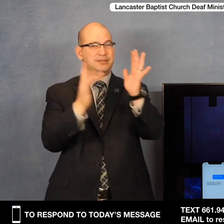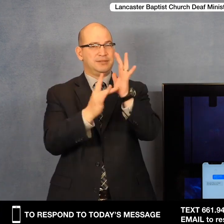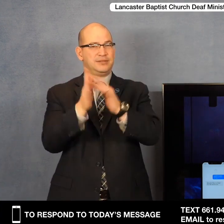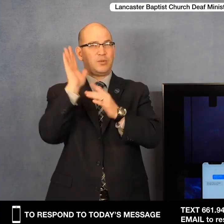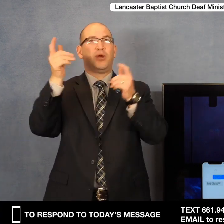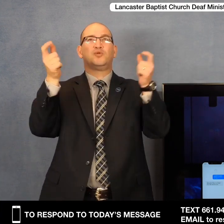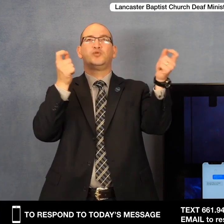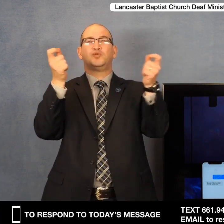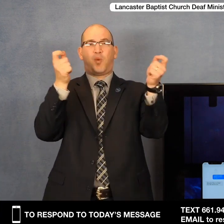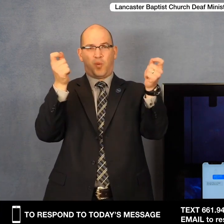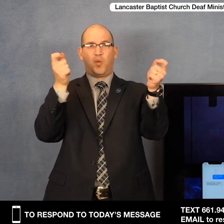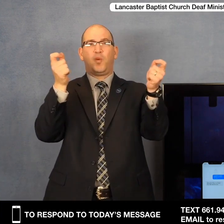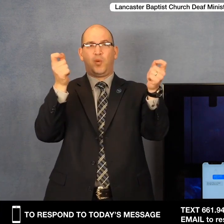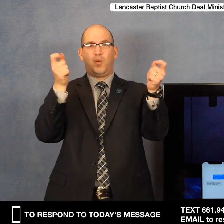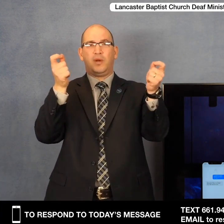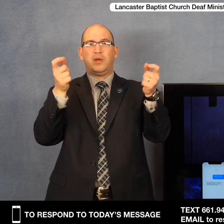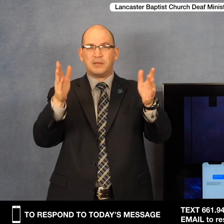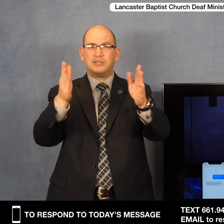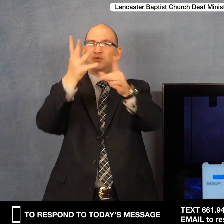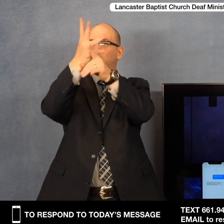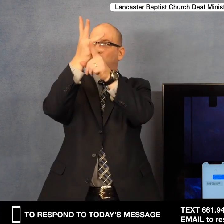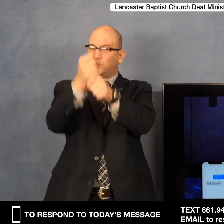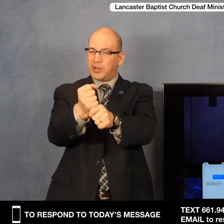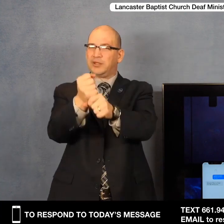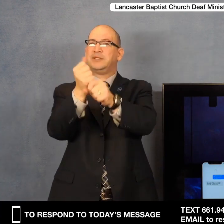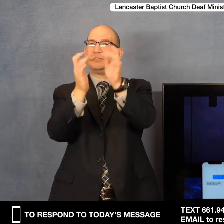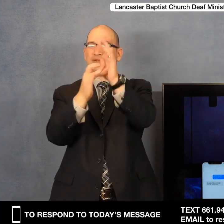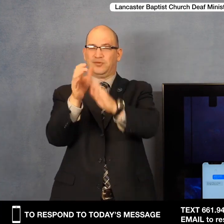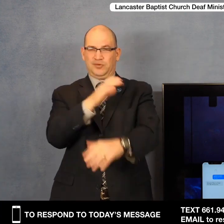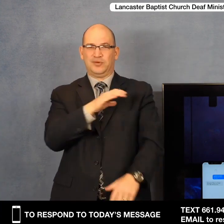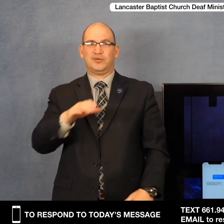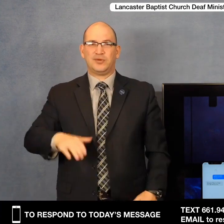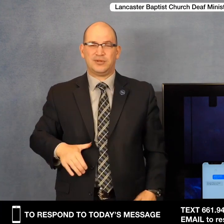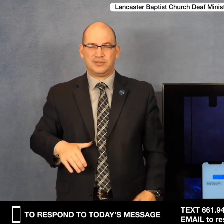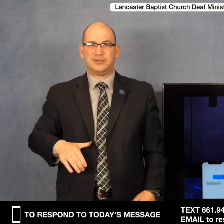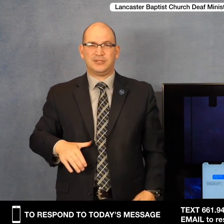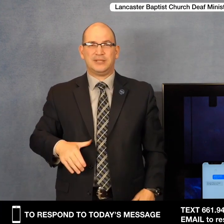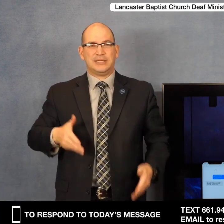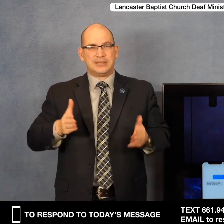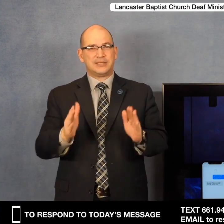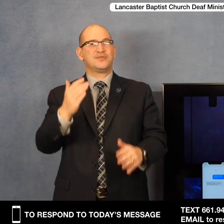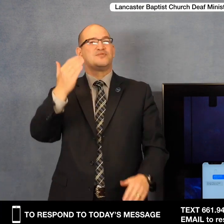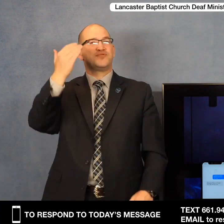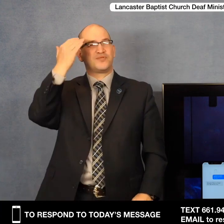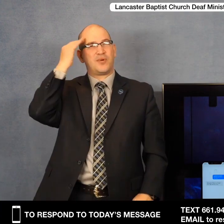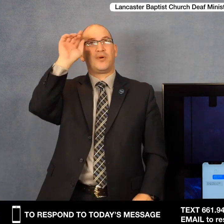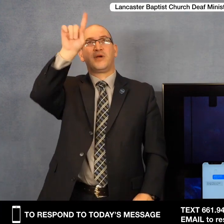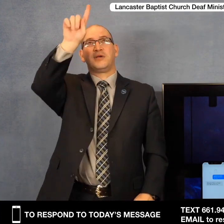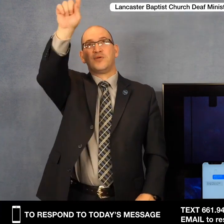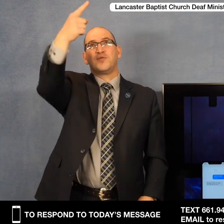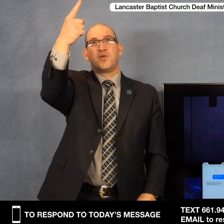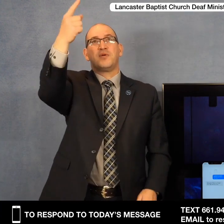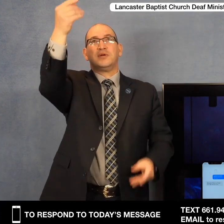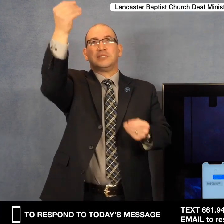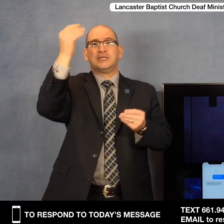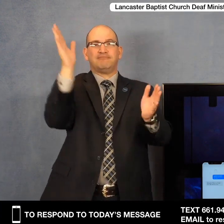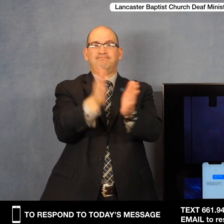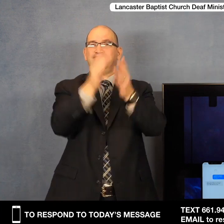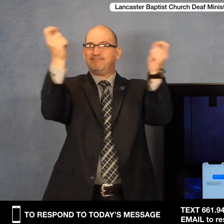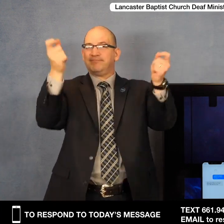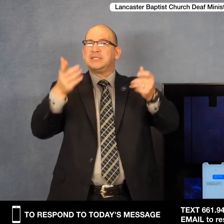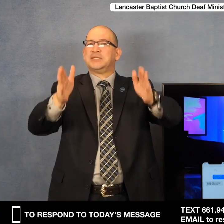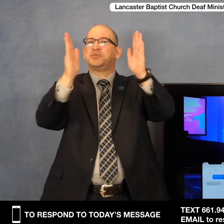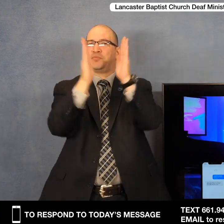his way. May we trust him. And may we know that he alone will give us the victory.